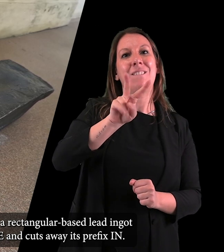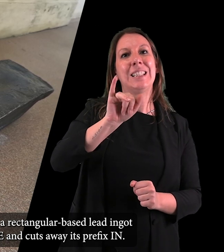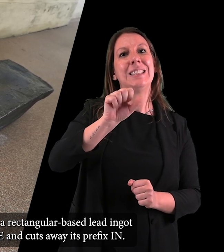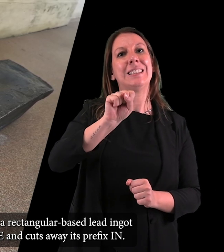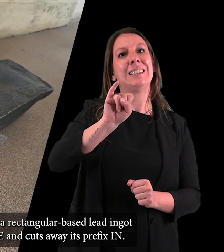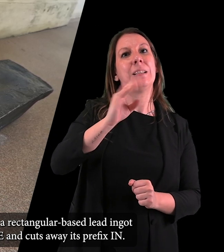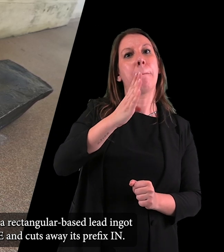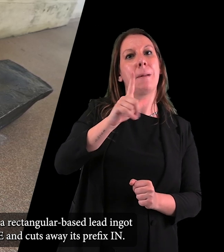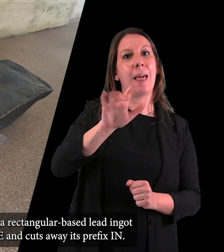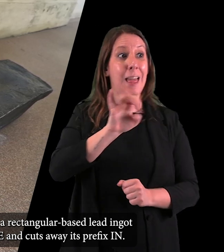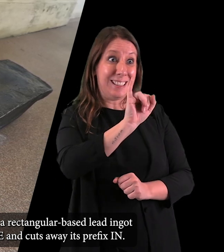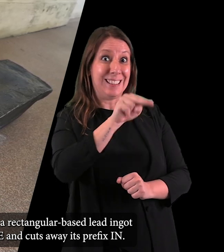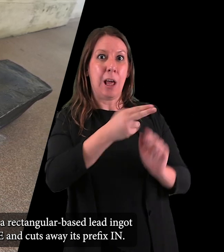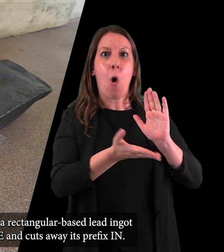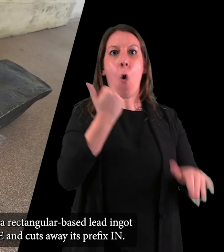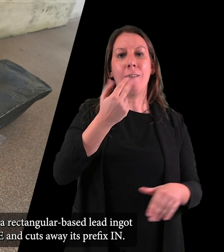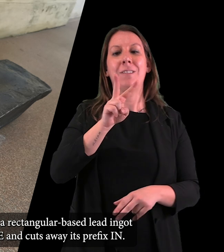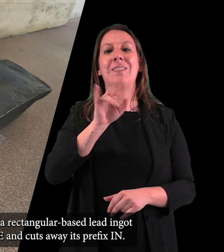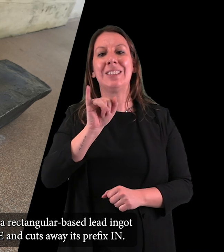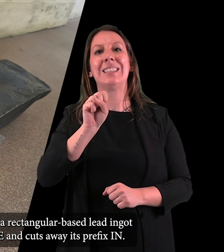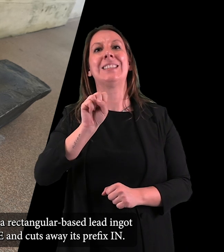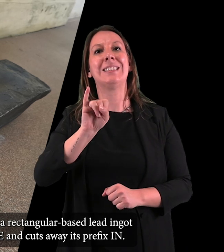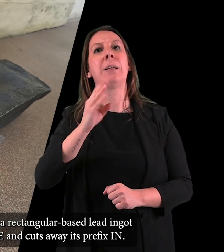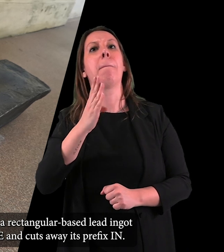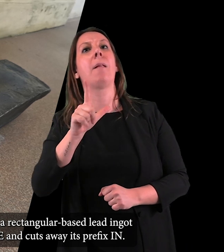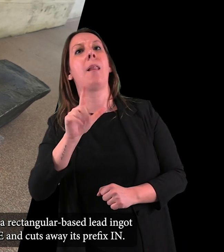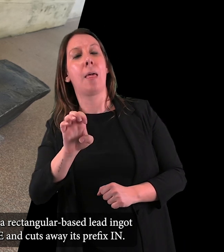and cuts away its prefix in